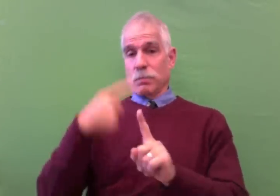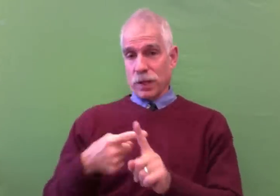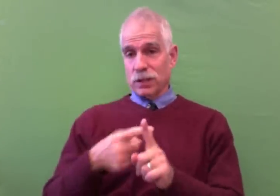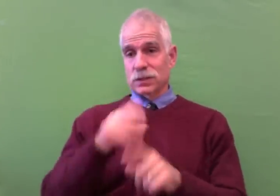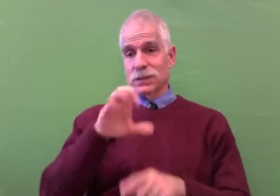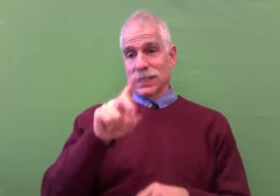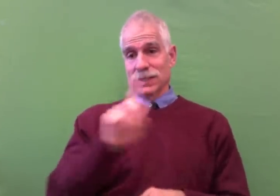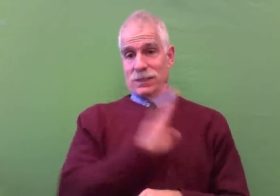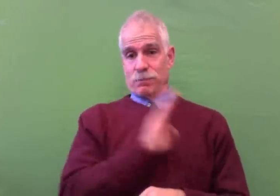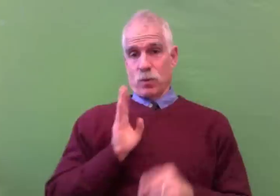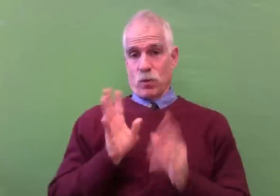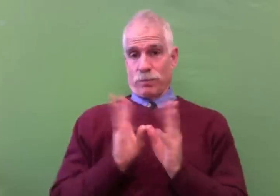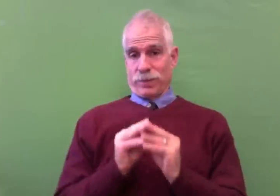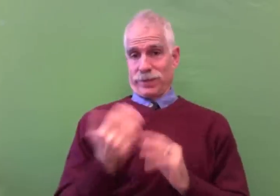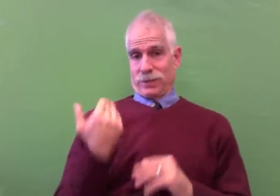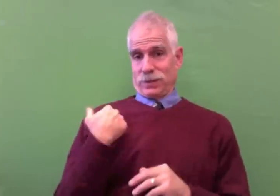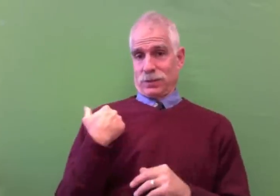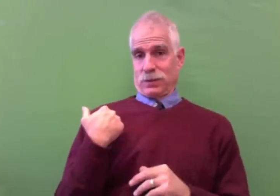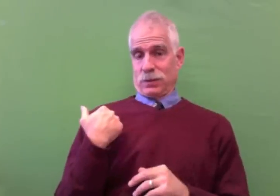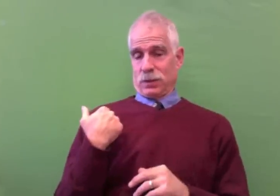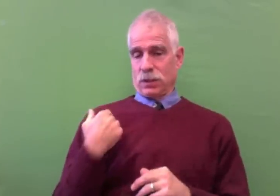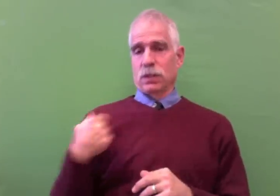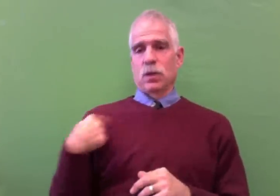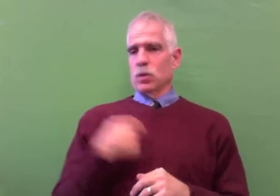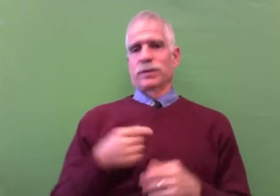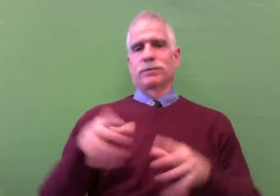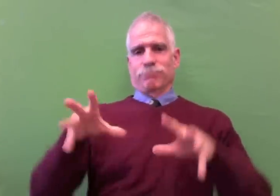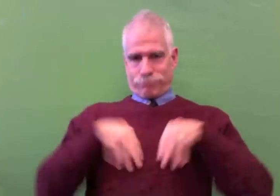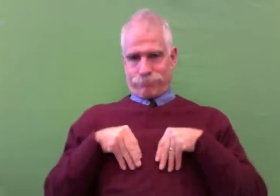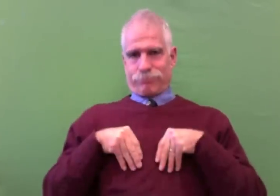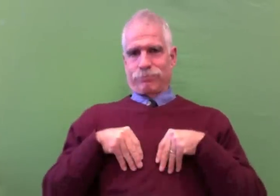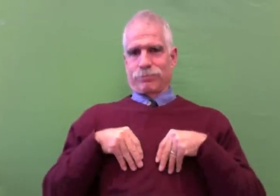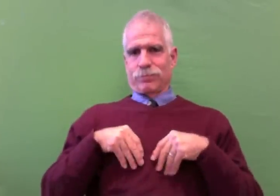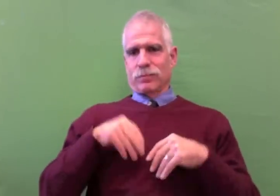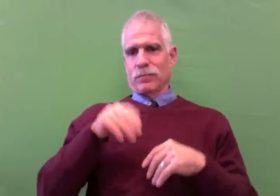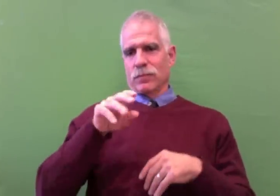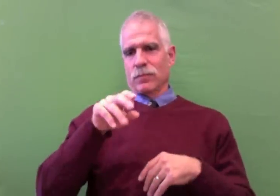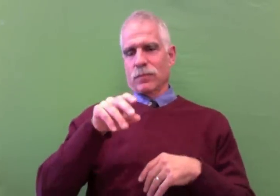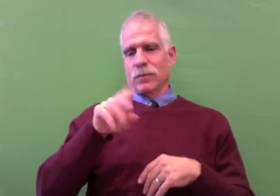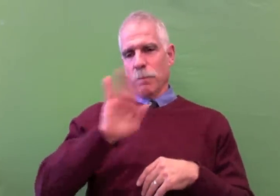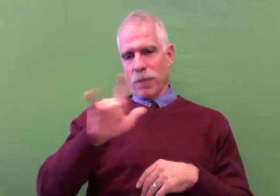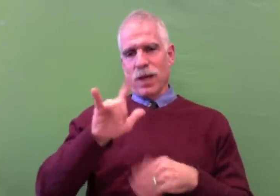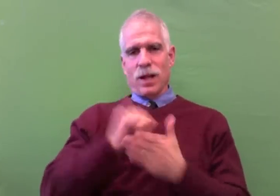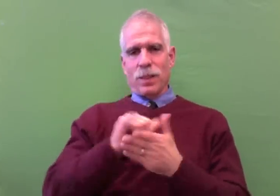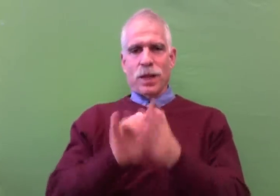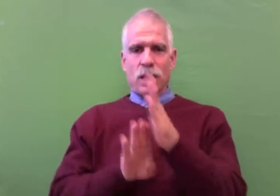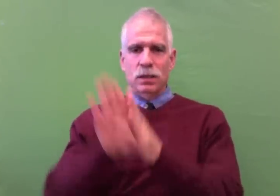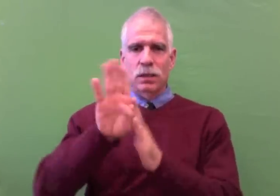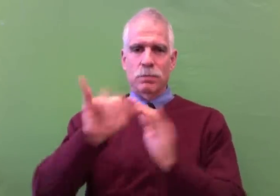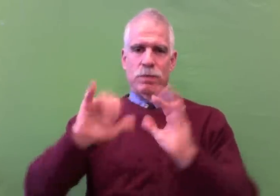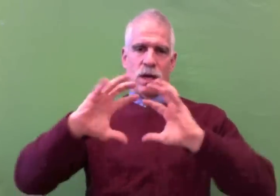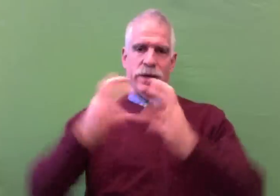So we in Connecticut, plus the CEASD board, met and adopted a bill